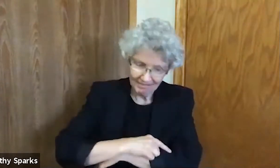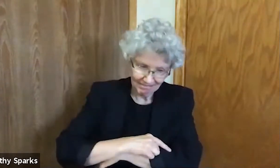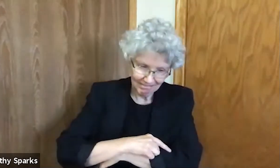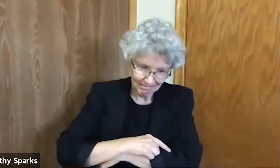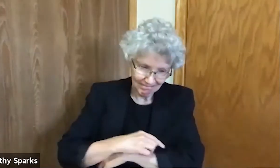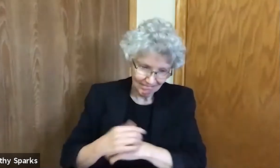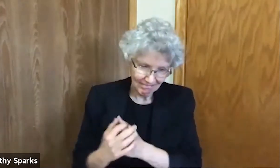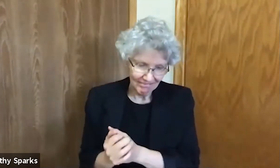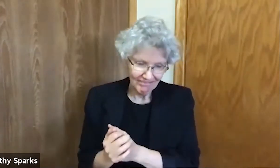Prayer for the day.